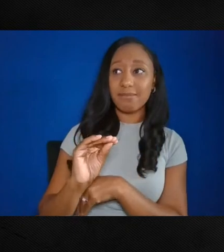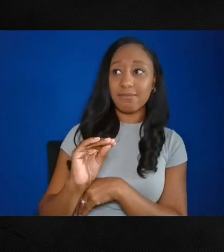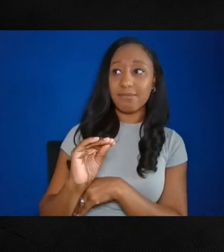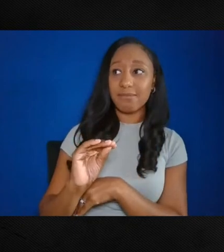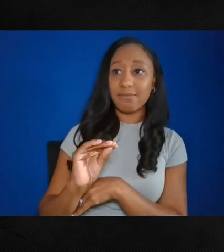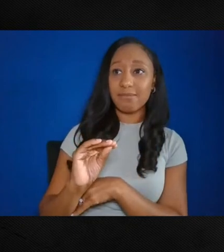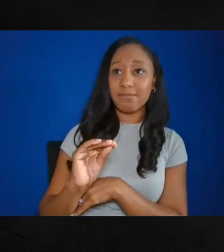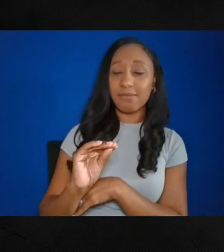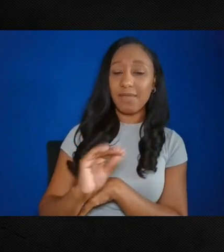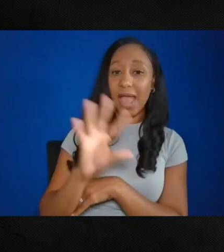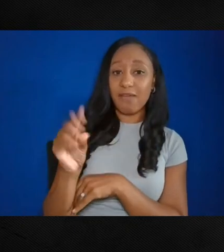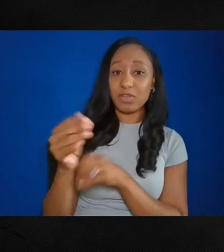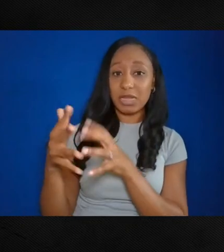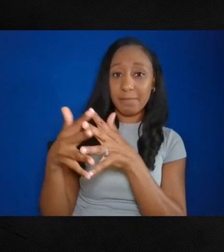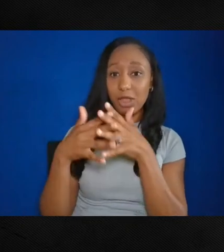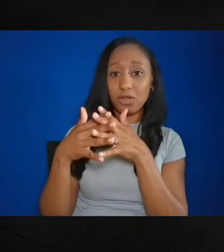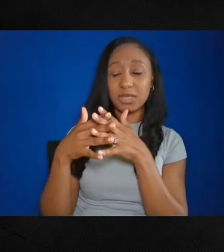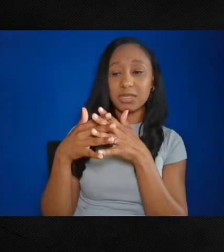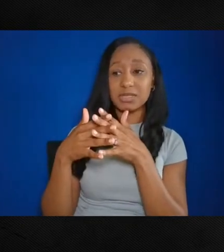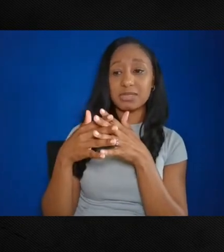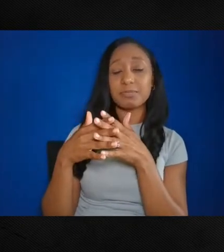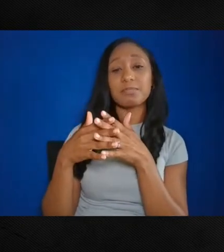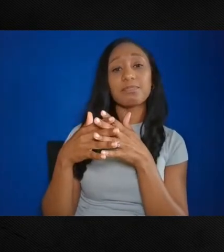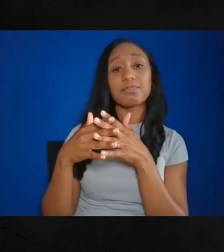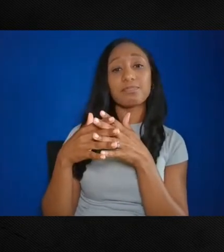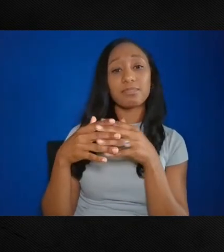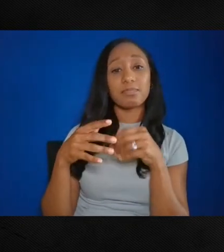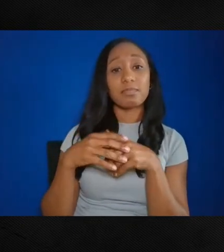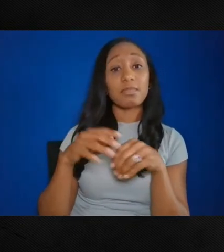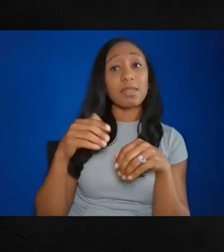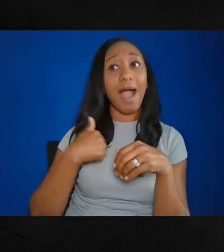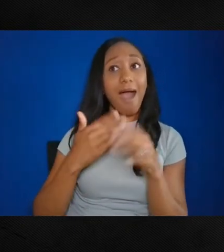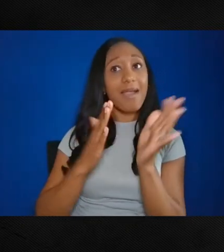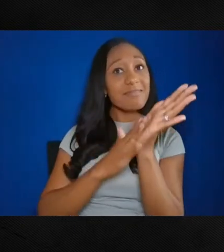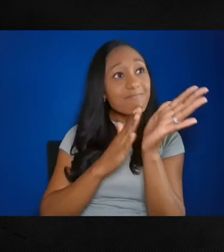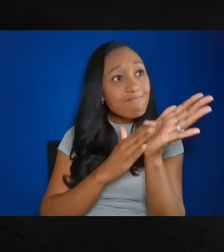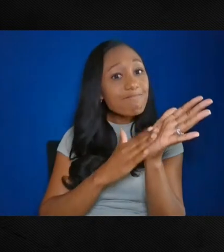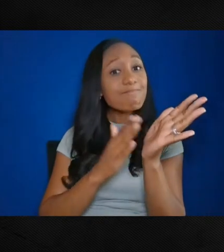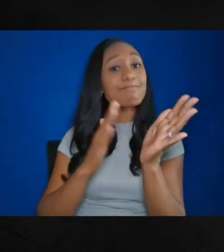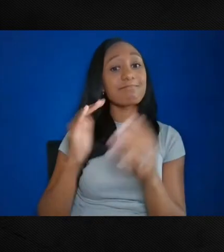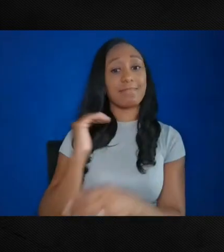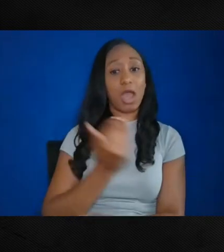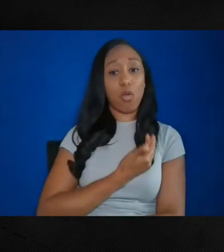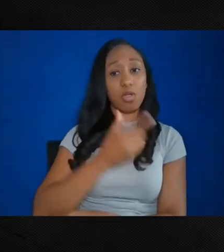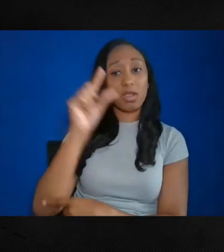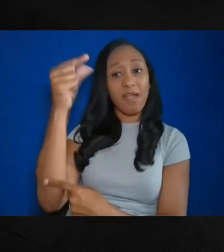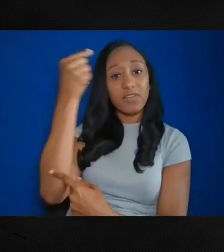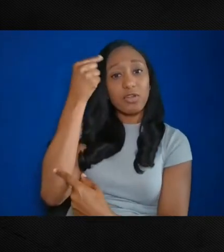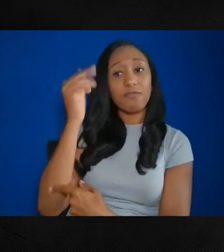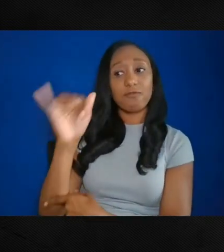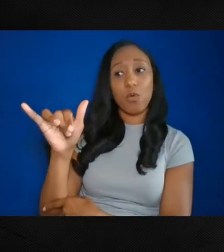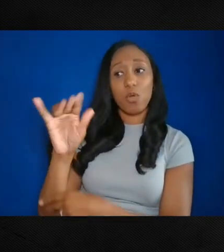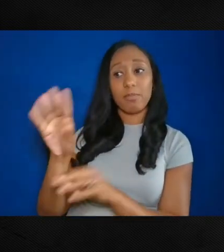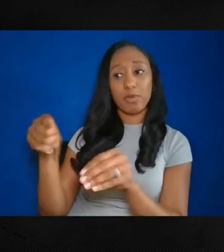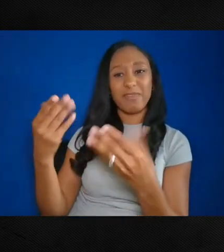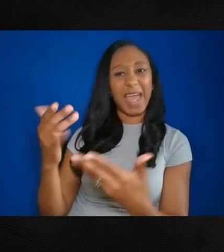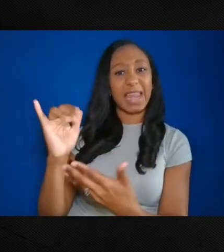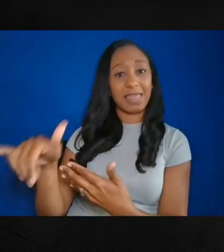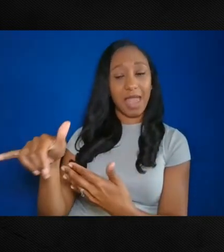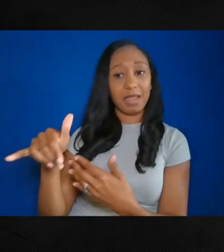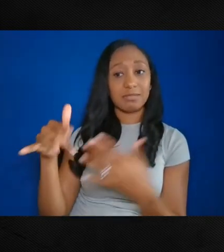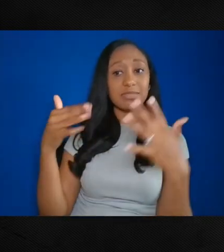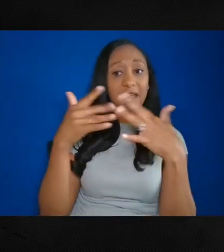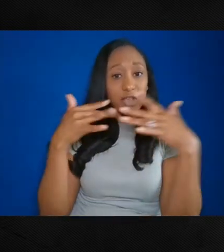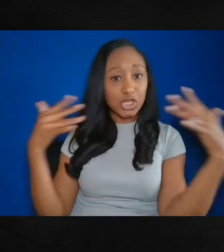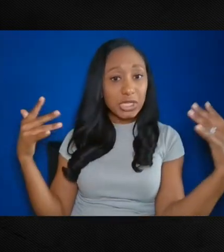Chesapeake community, and I applaud the governor as a champion of that diversity. I have two important learning